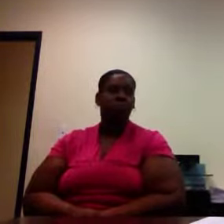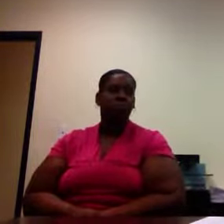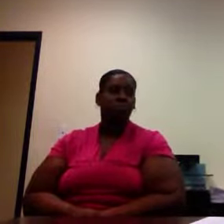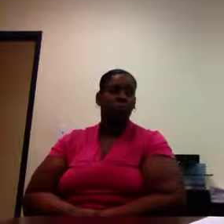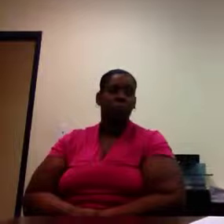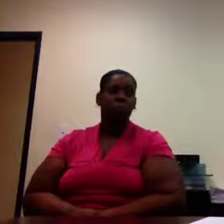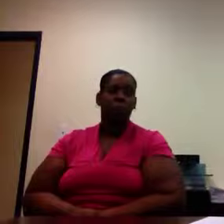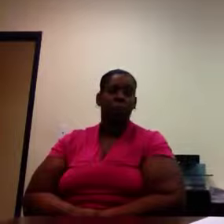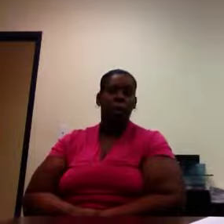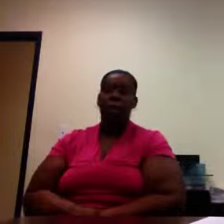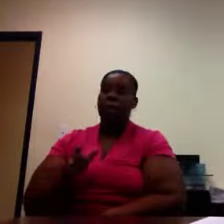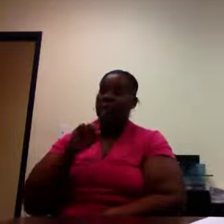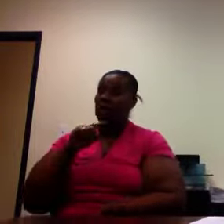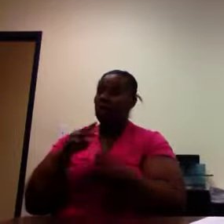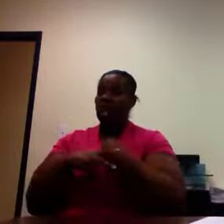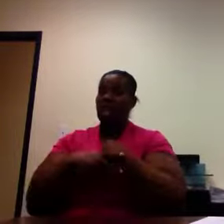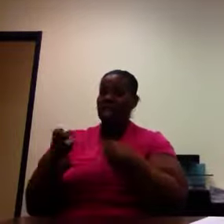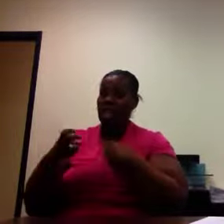Theft or damage to the property of others.